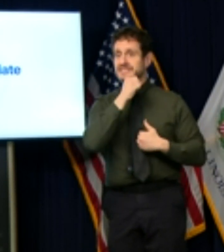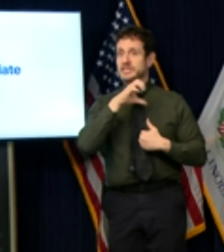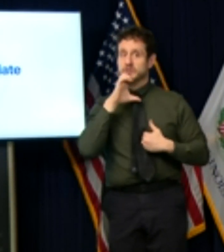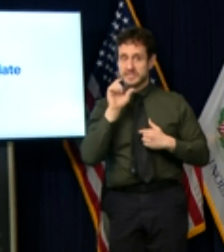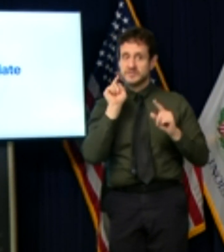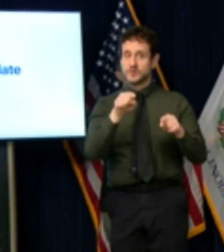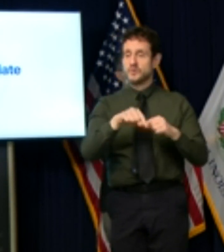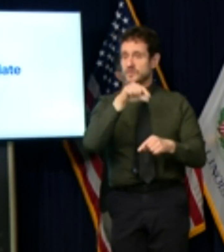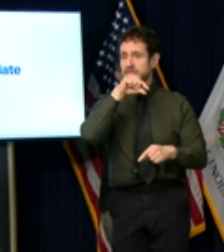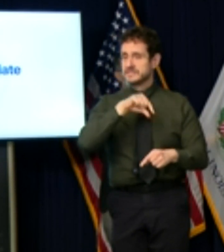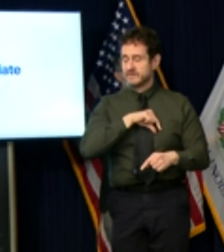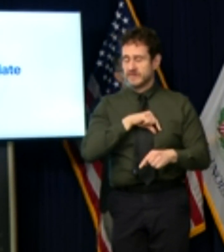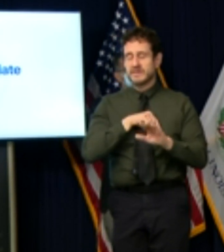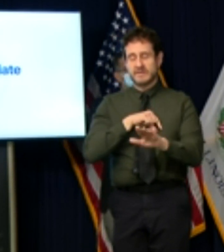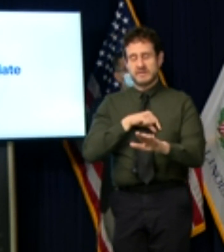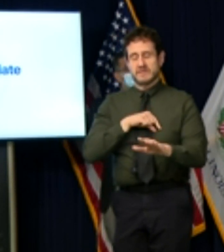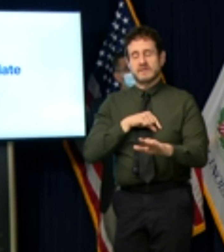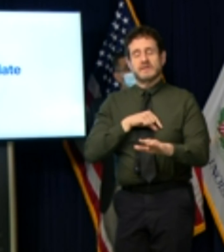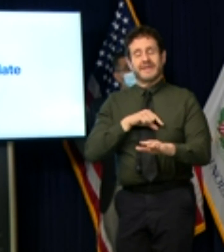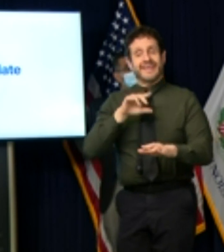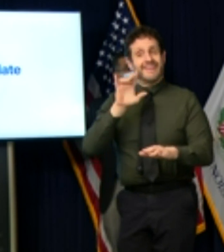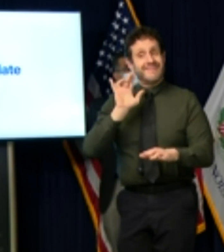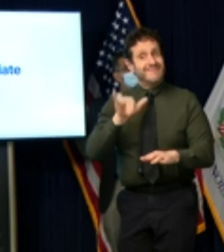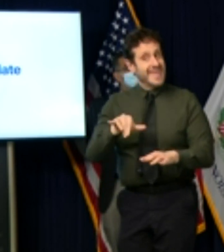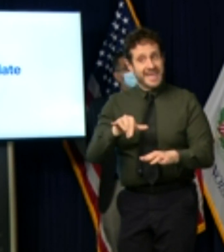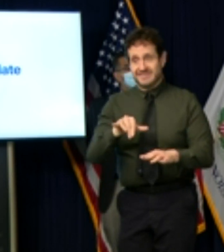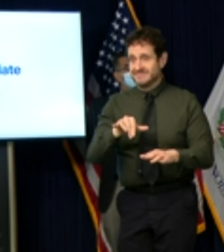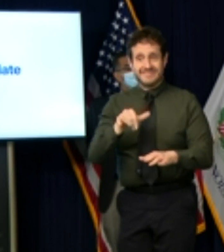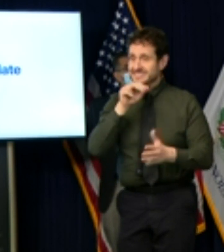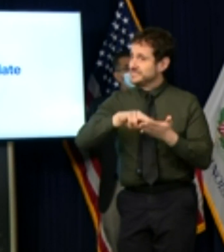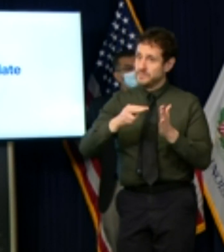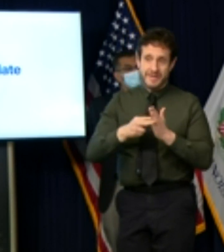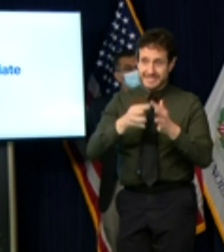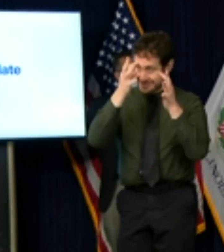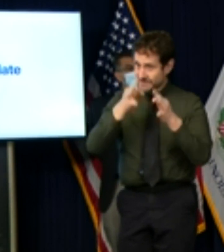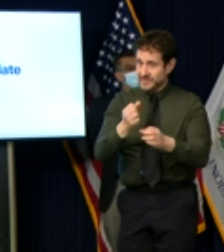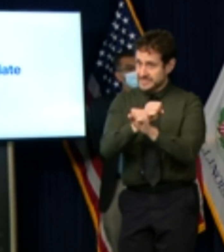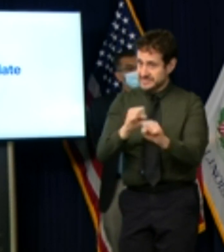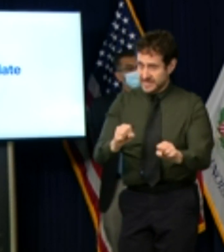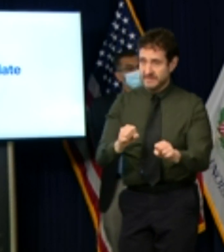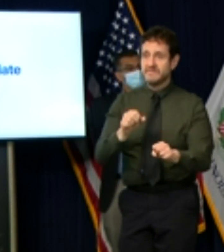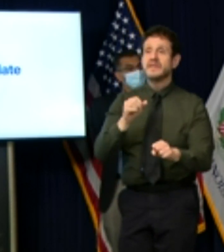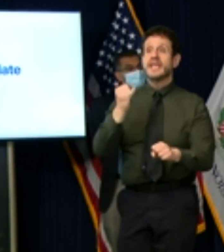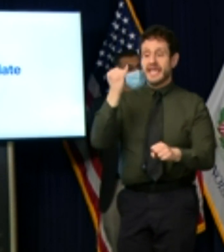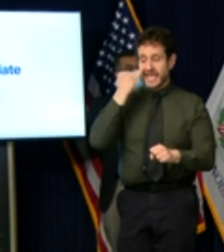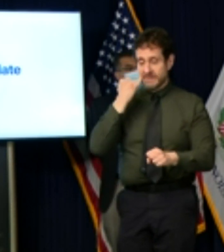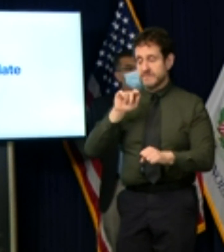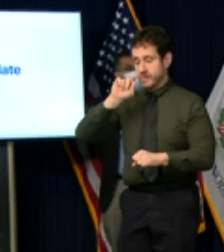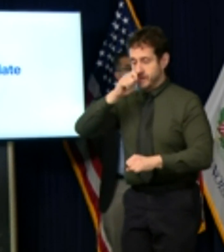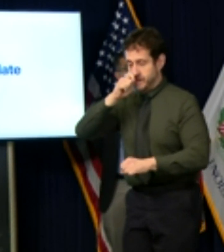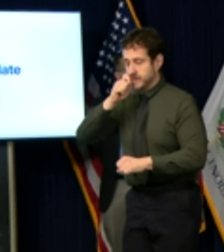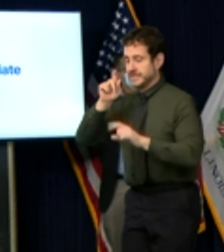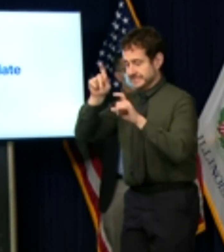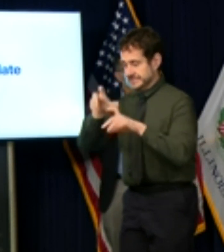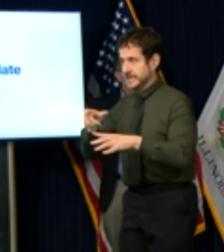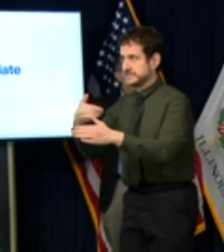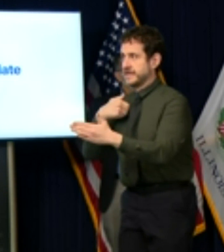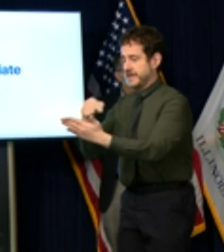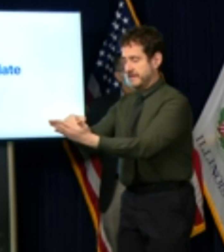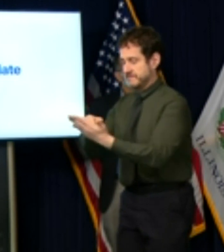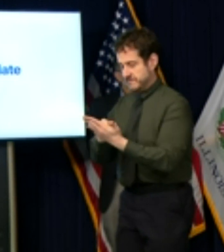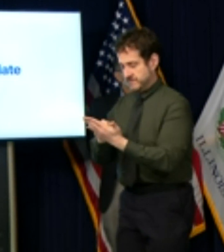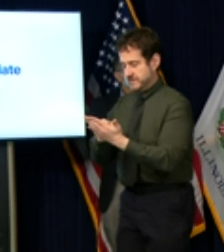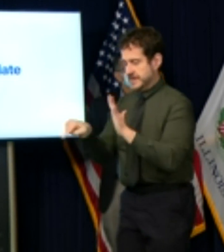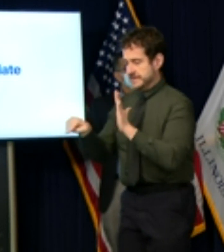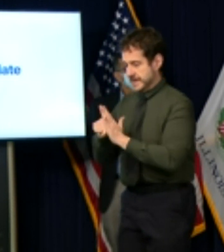only works if you haven't exposed yourself to anyone in the 14 days from when you got tested to